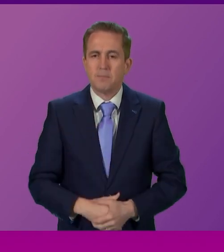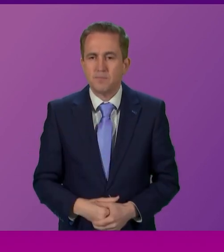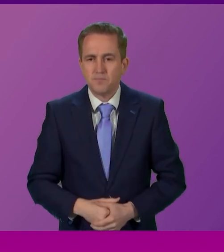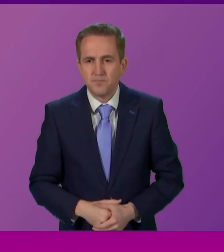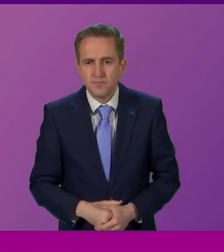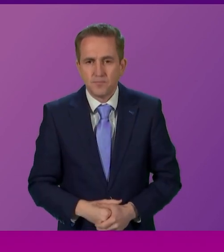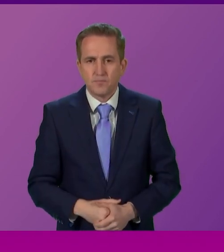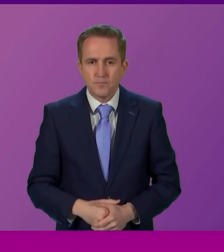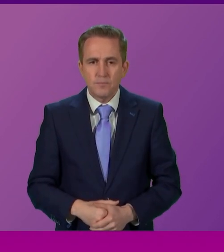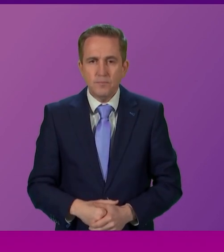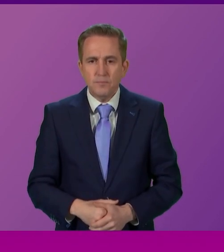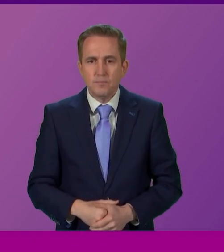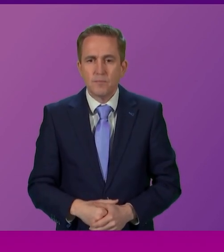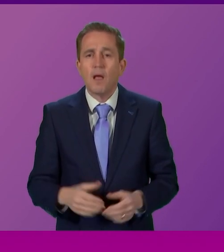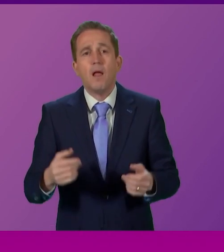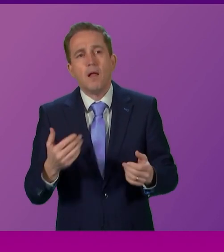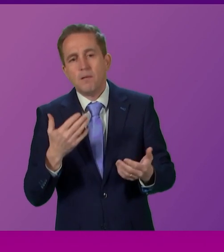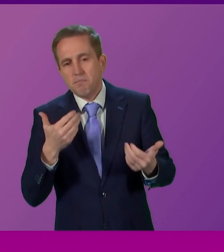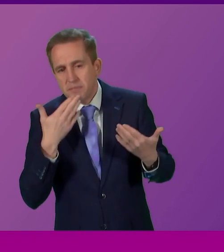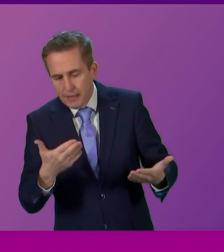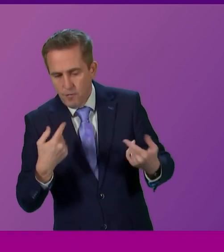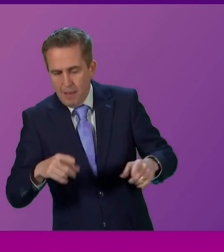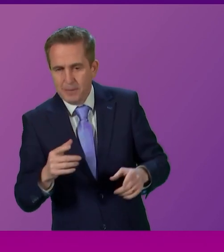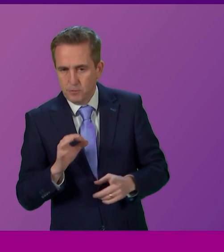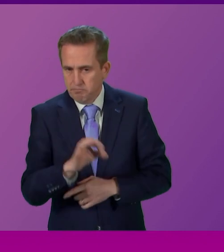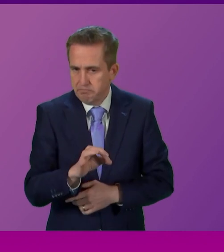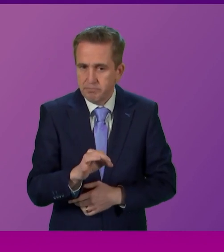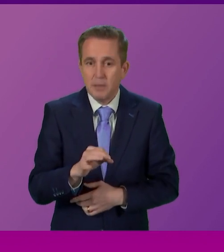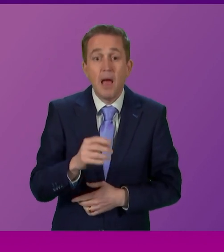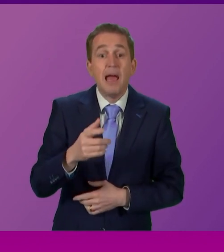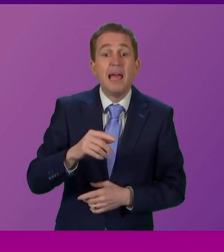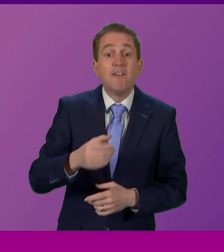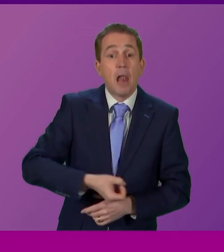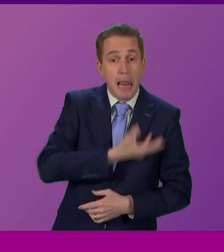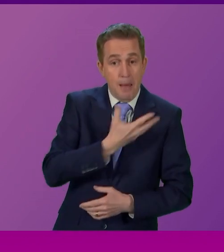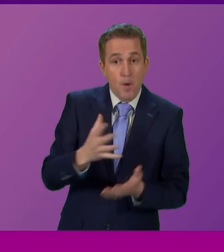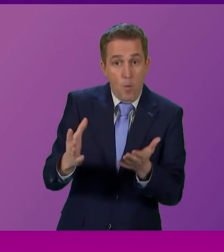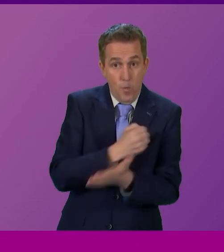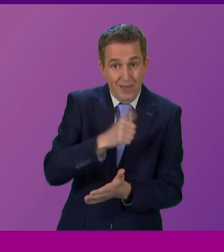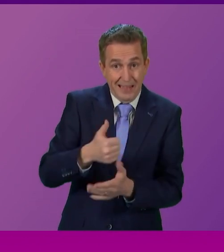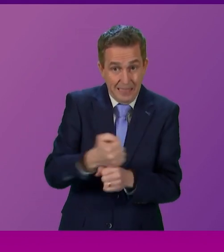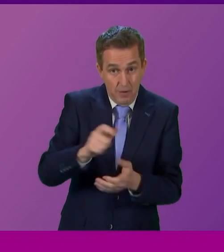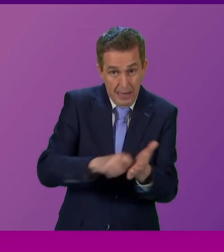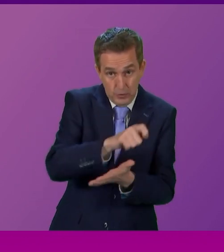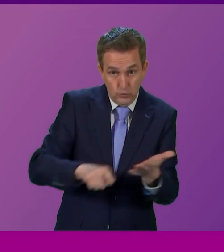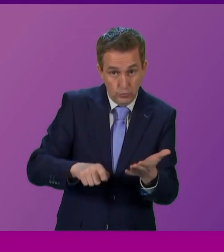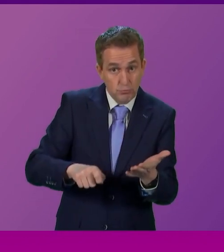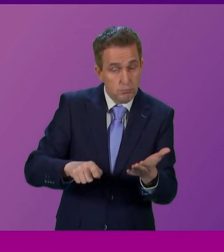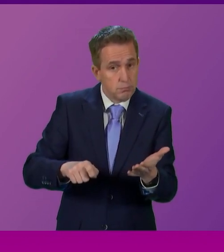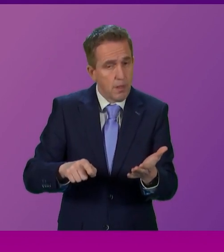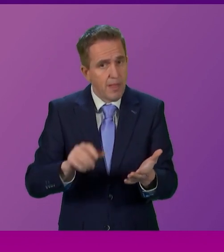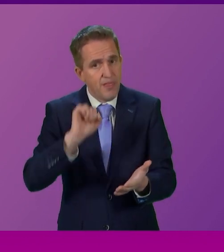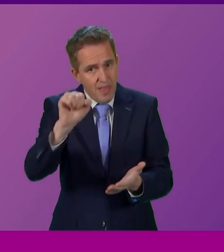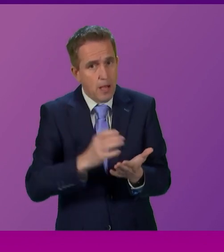Ross Greer. I'm grateful to Mr Mara for the intervention. I accept that if the Labour Party win the next UK general election they'll have a mandate for their